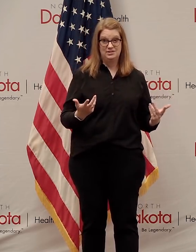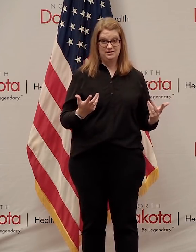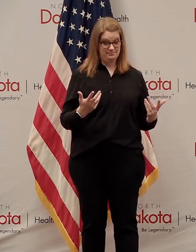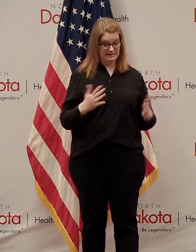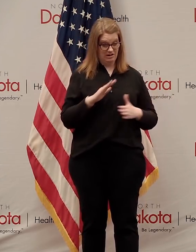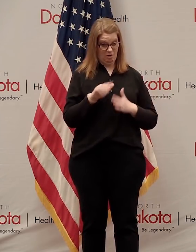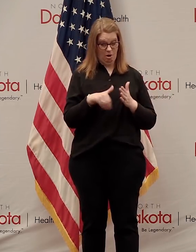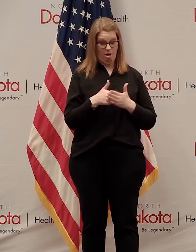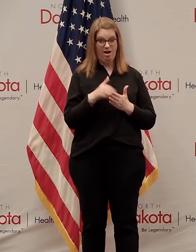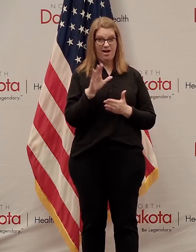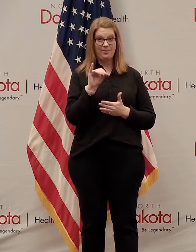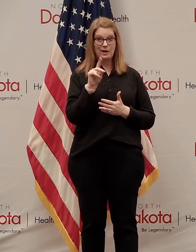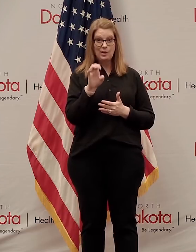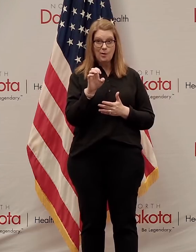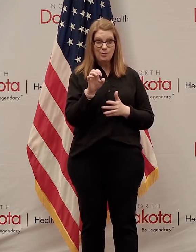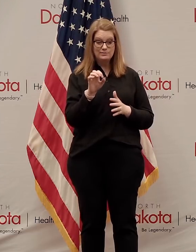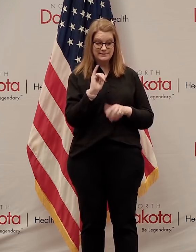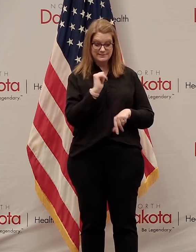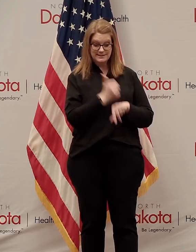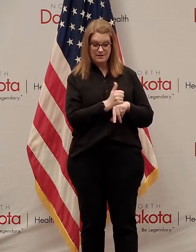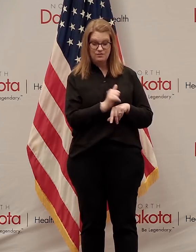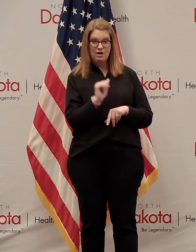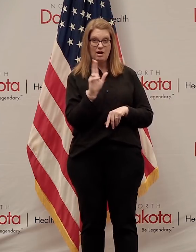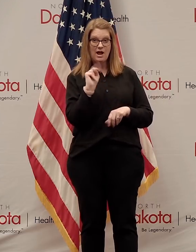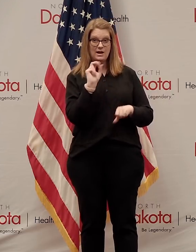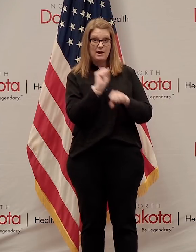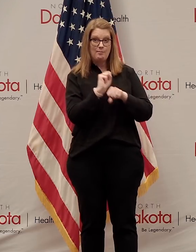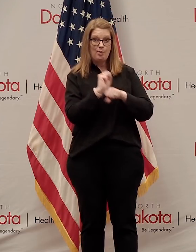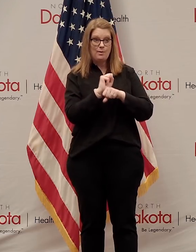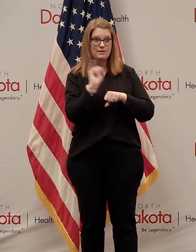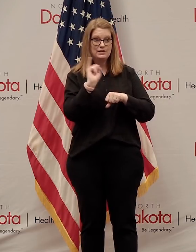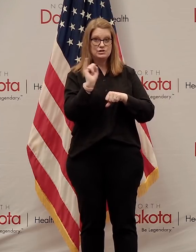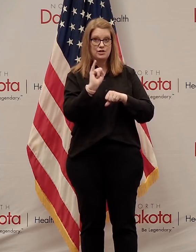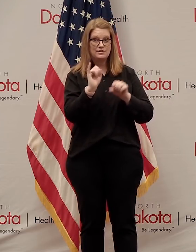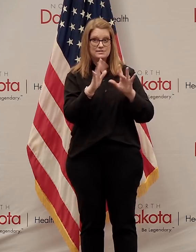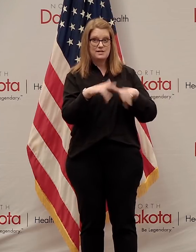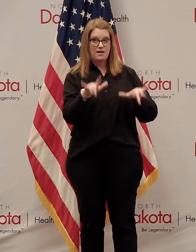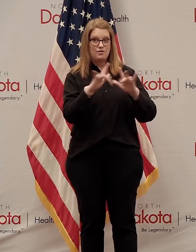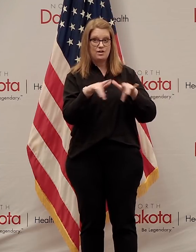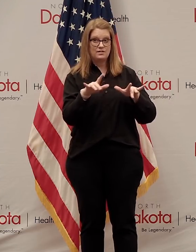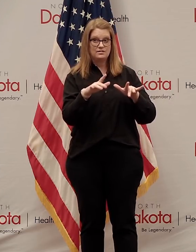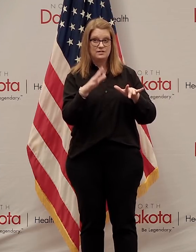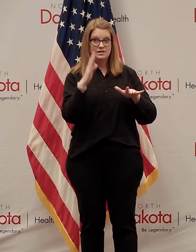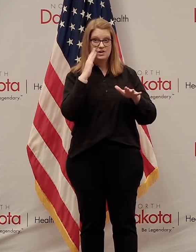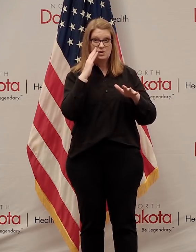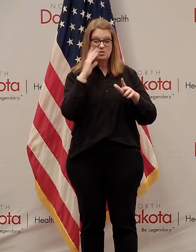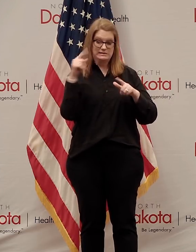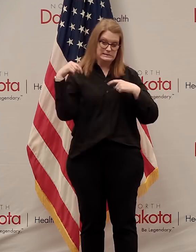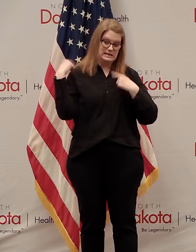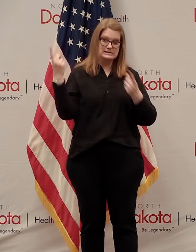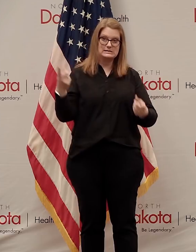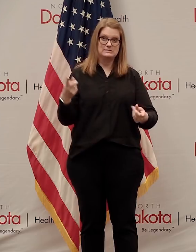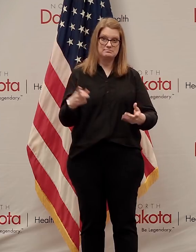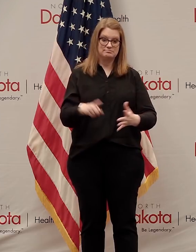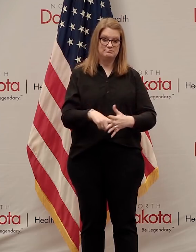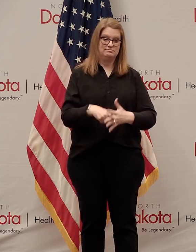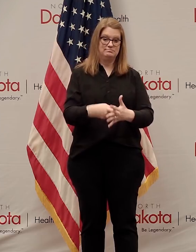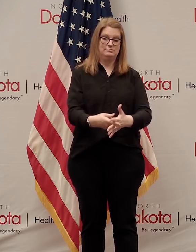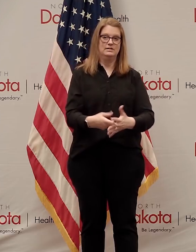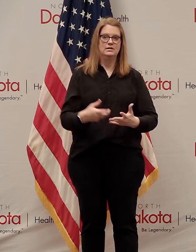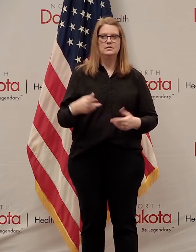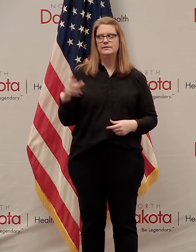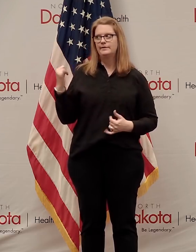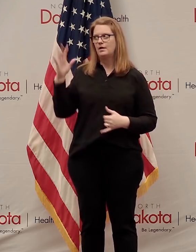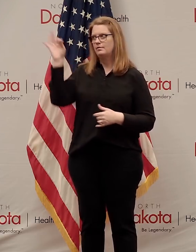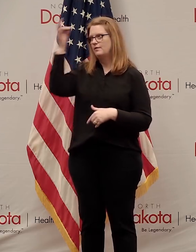all the code written for unemployment insurance software for the history of mankind. Federal government came up with a